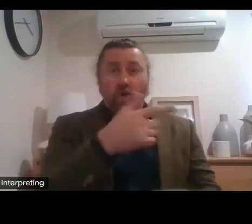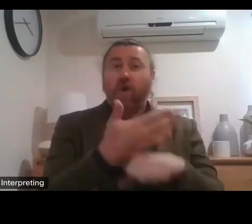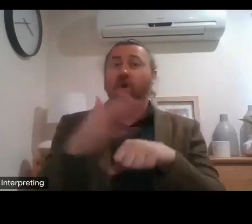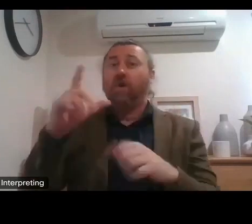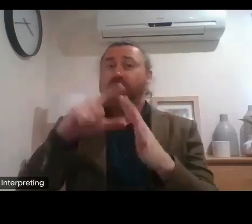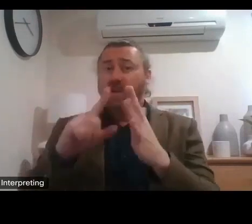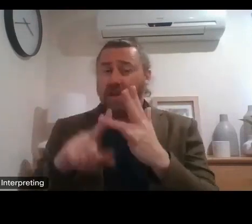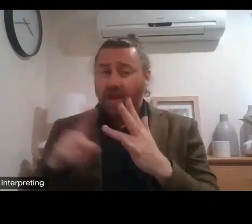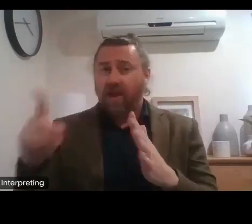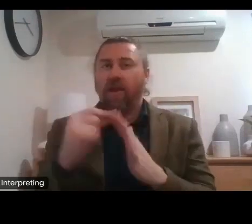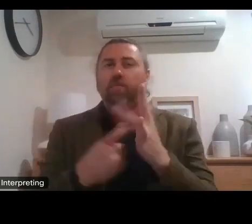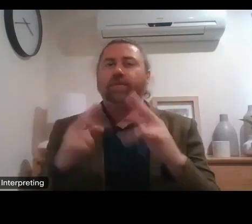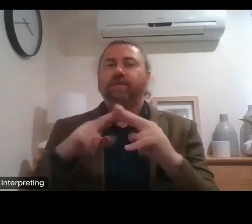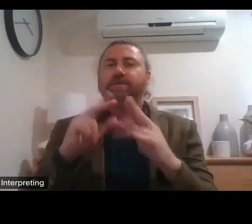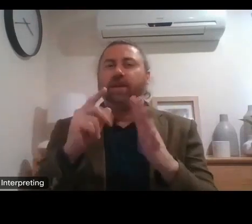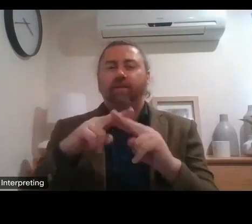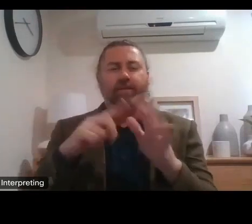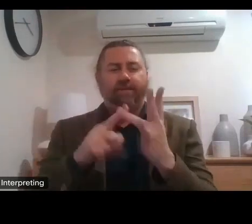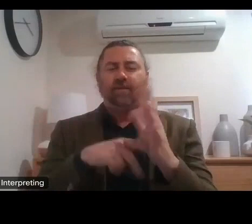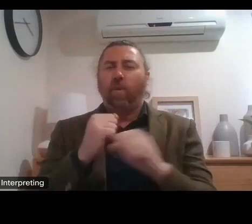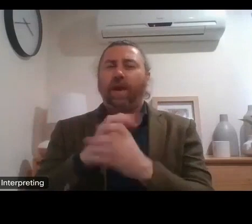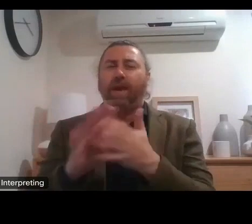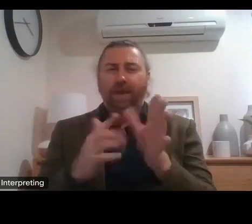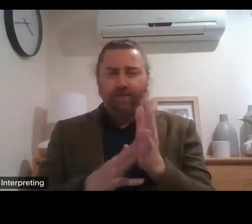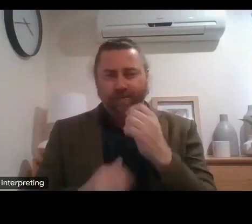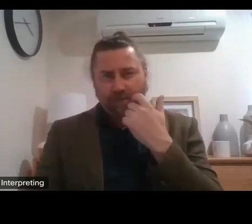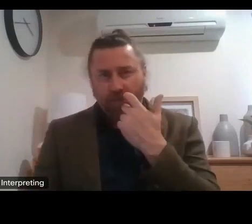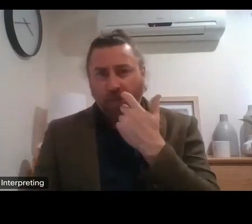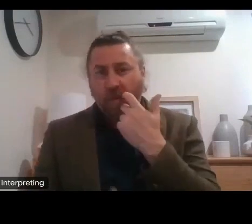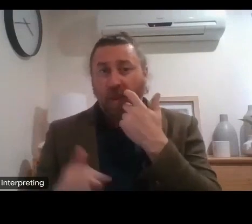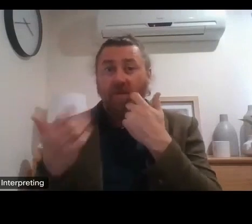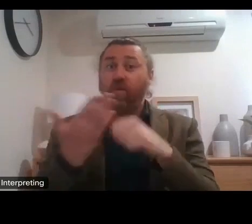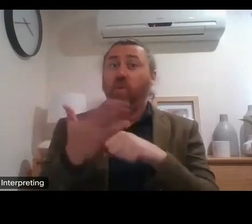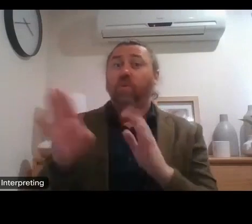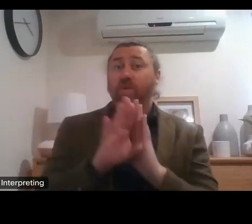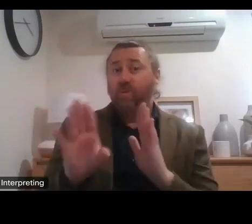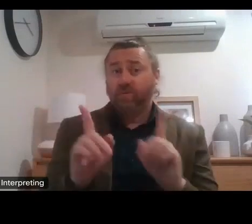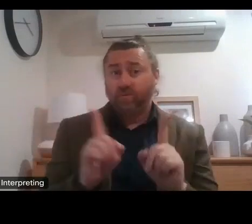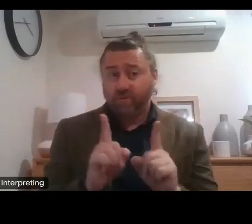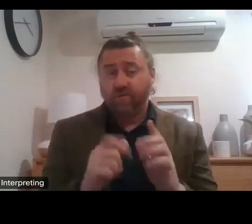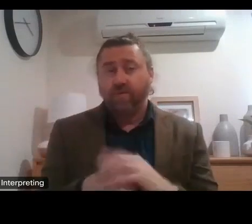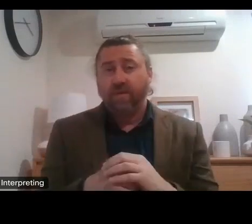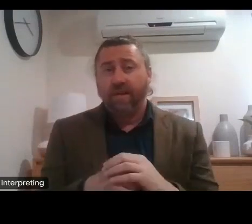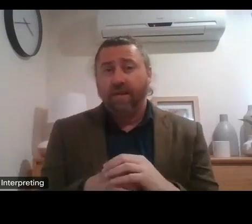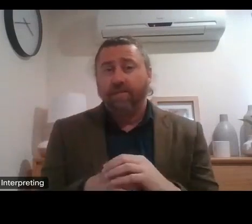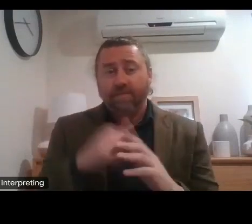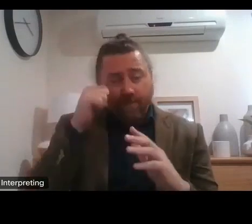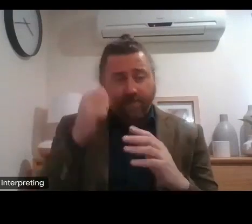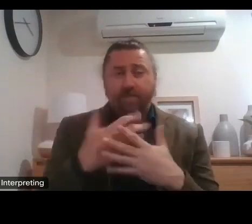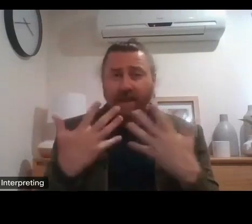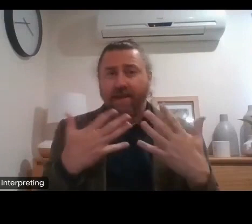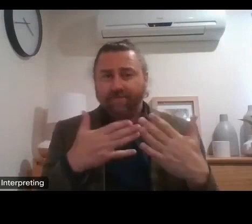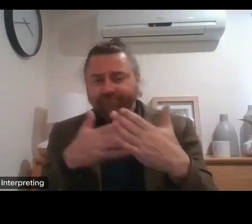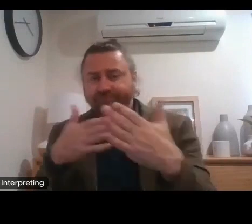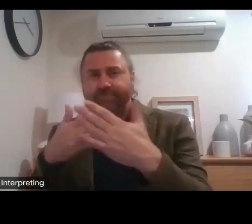Forkingham. We've got new board members. What we're also doing is we're tackling some of the hard issues, getting people,